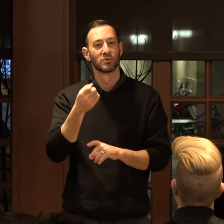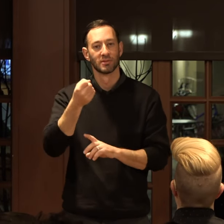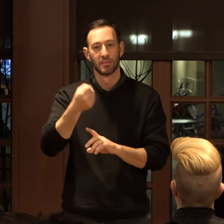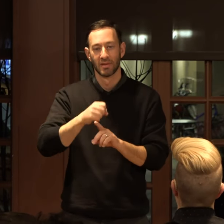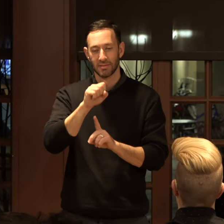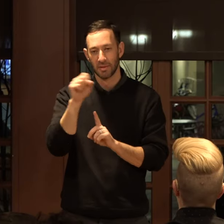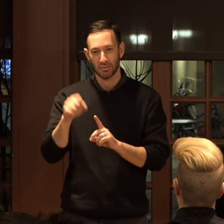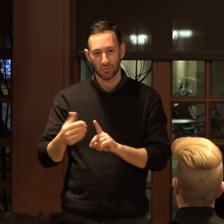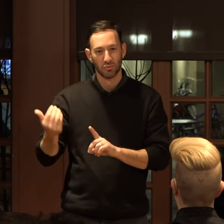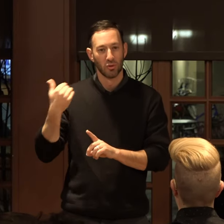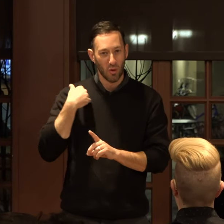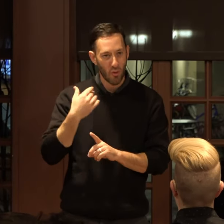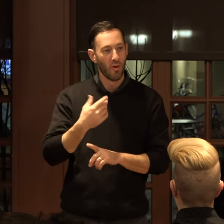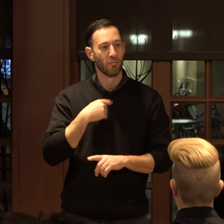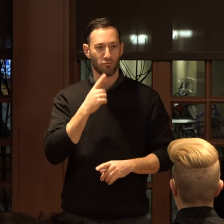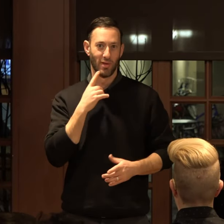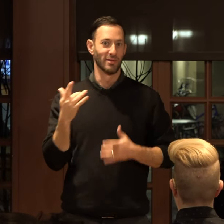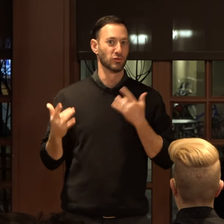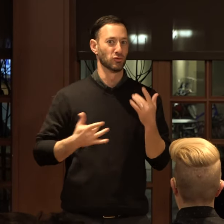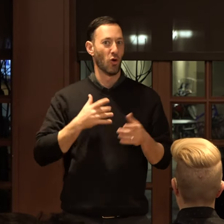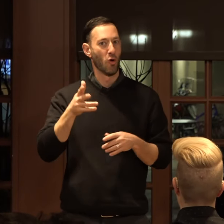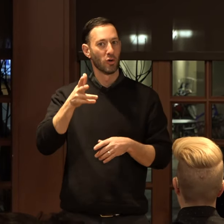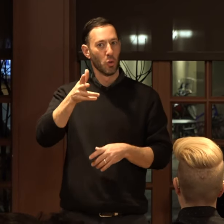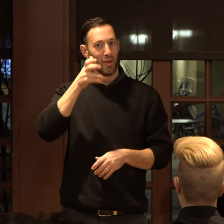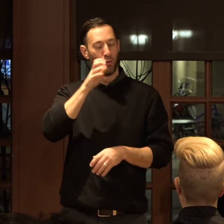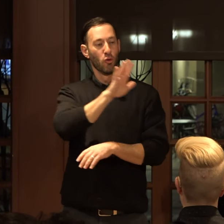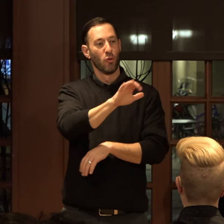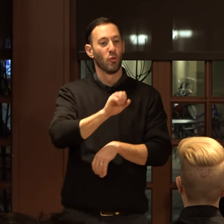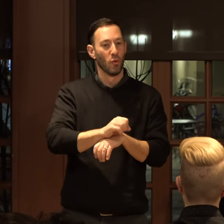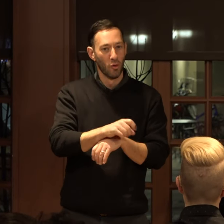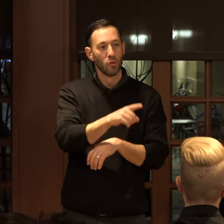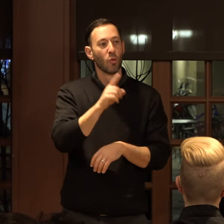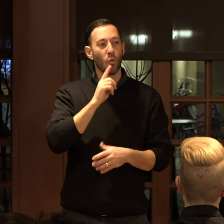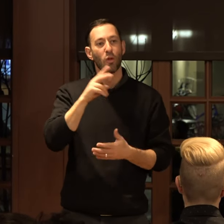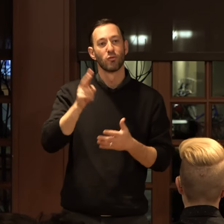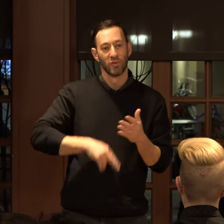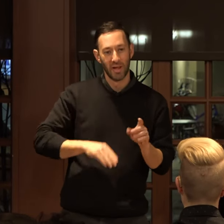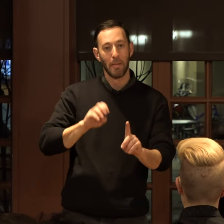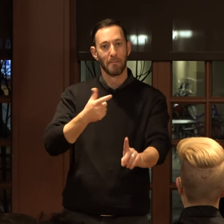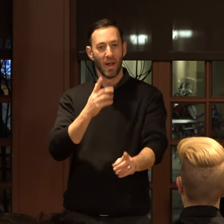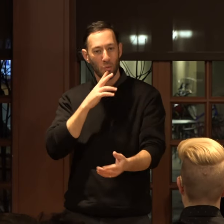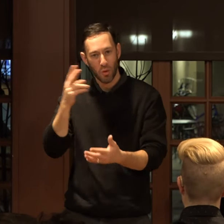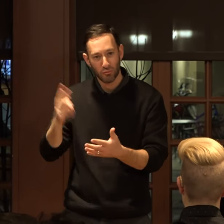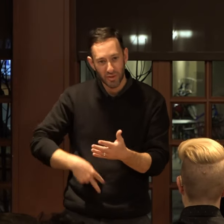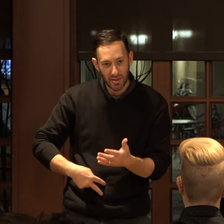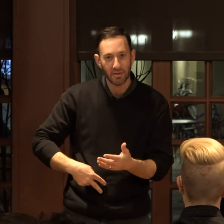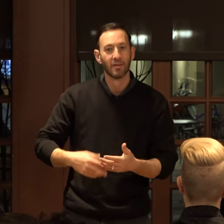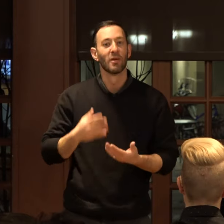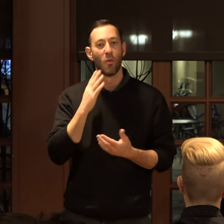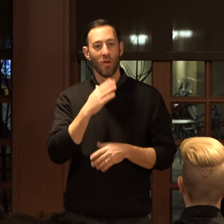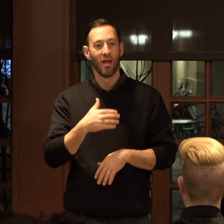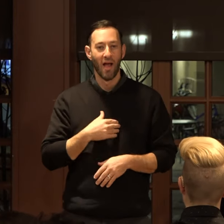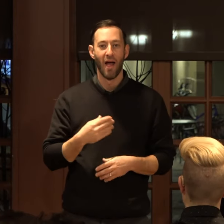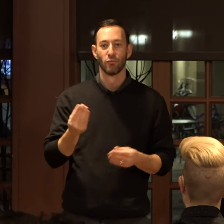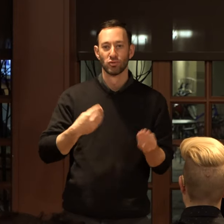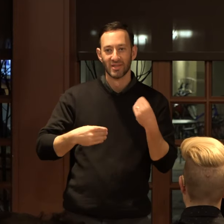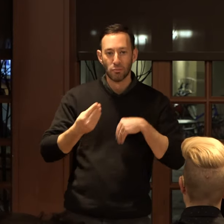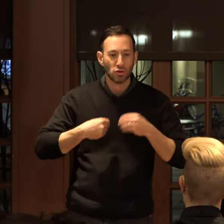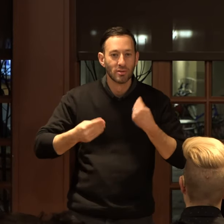and I'm really excited to hear her work. Lauren will read. Meg will read. We'll have a reception.